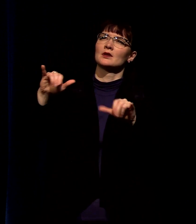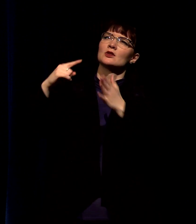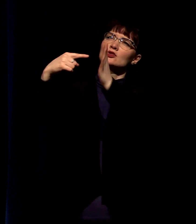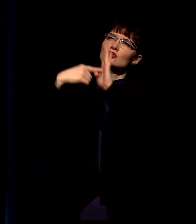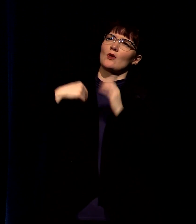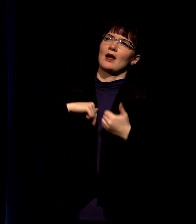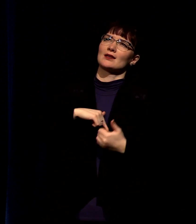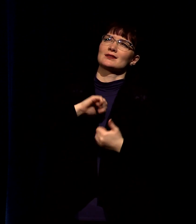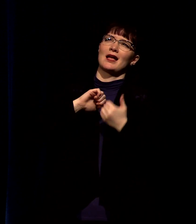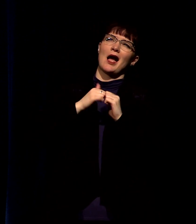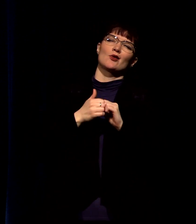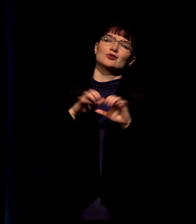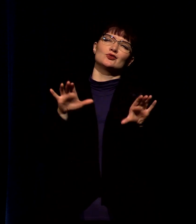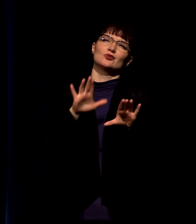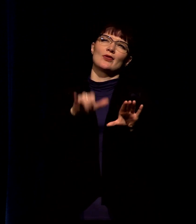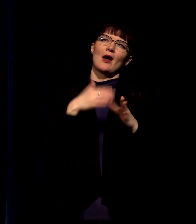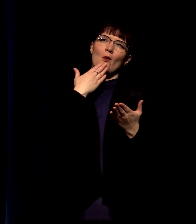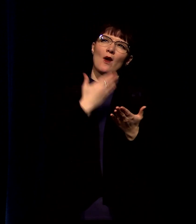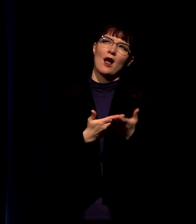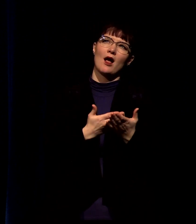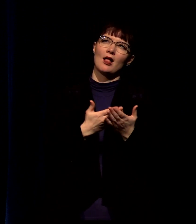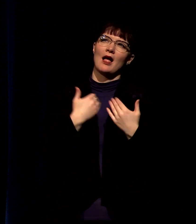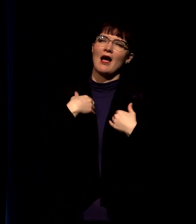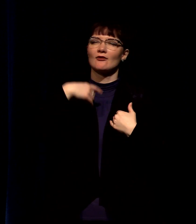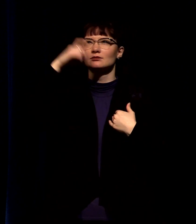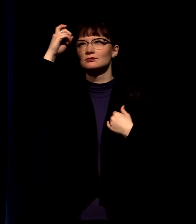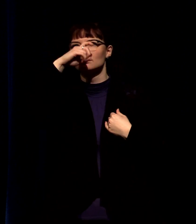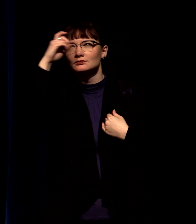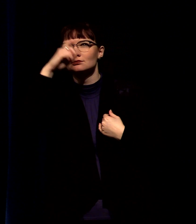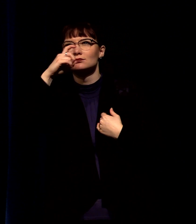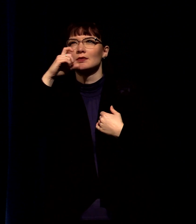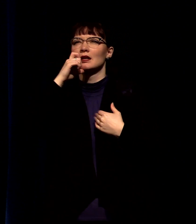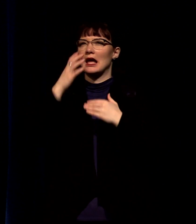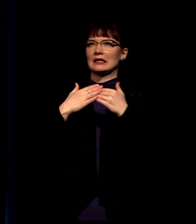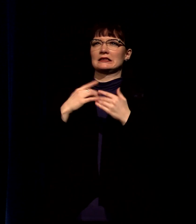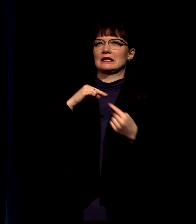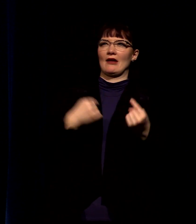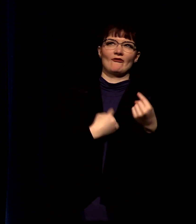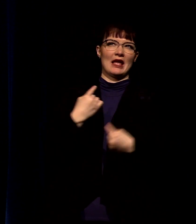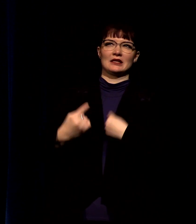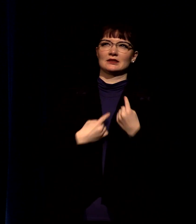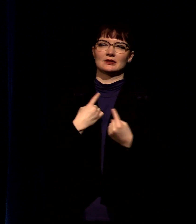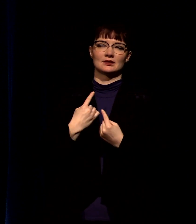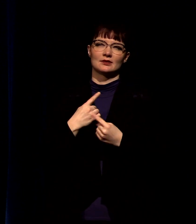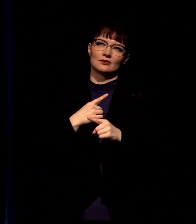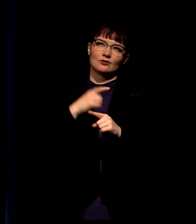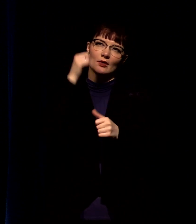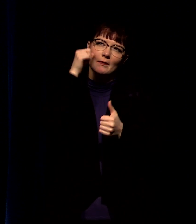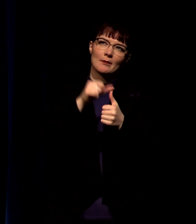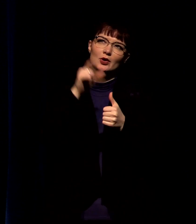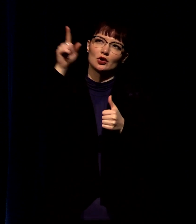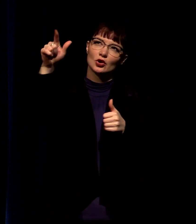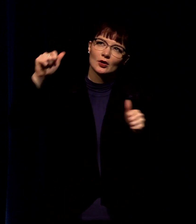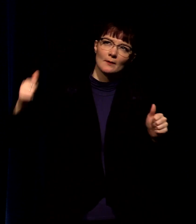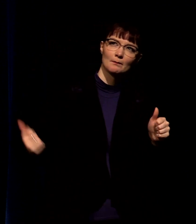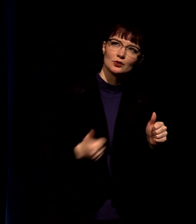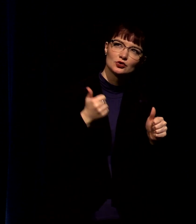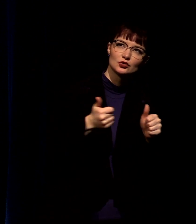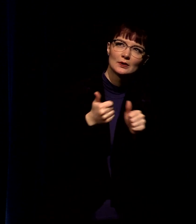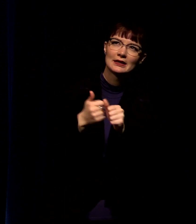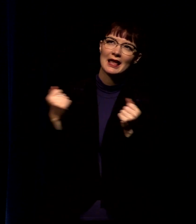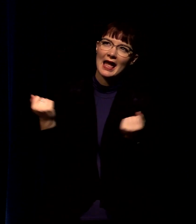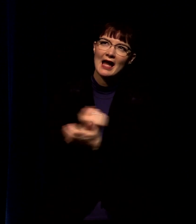that we would be a winsome people lord that we would not be easily offended but that we would remember that you are pursuing all people